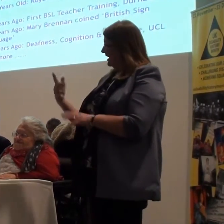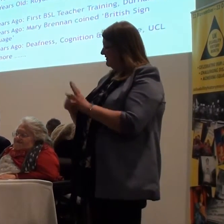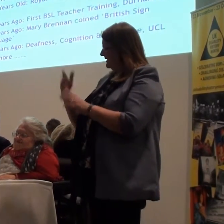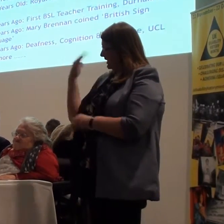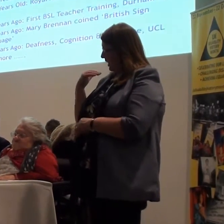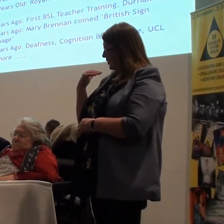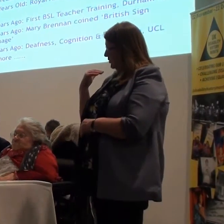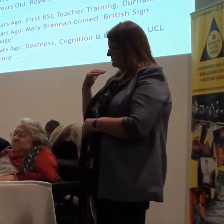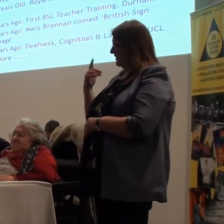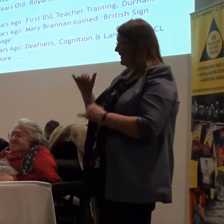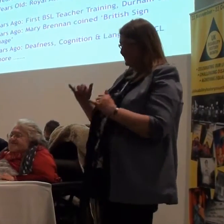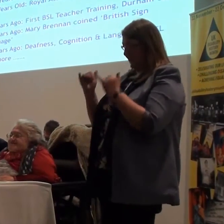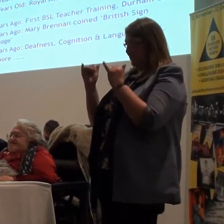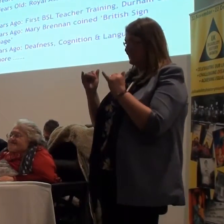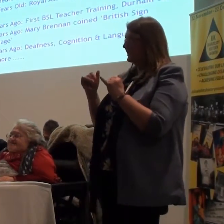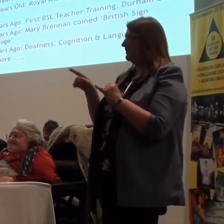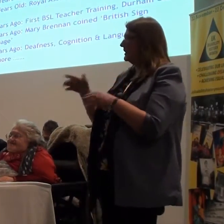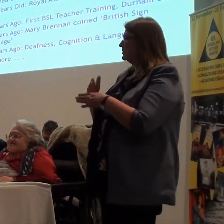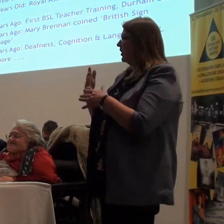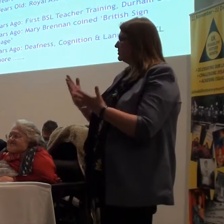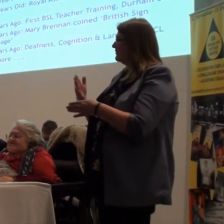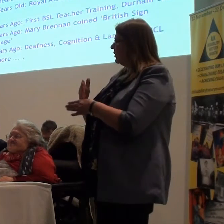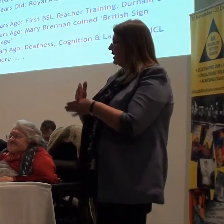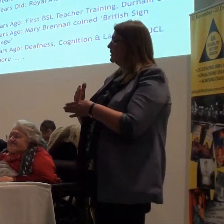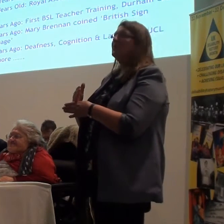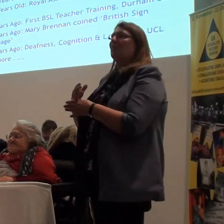And the one association in aid of deaf people. now 170.